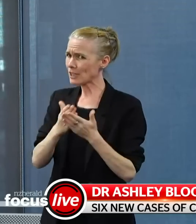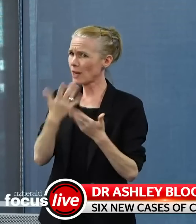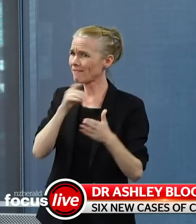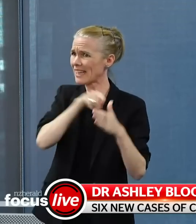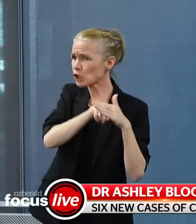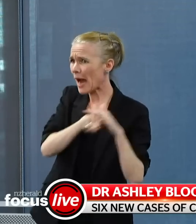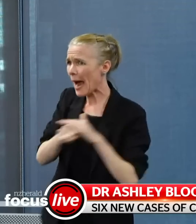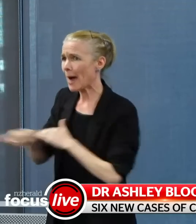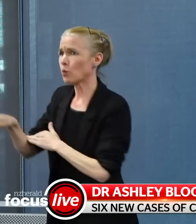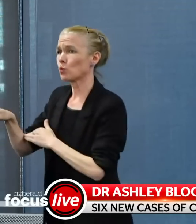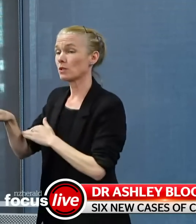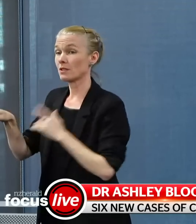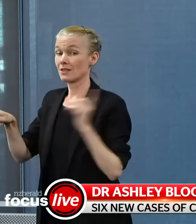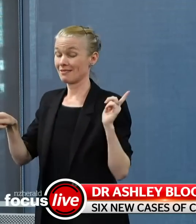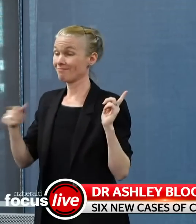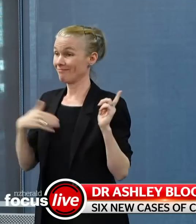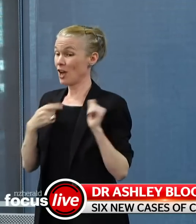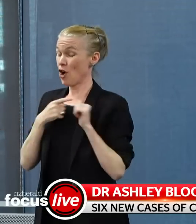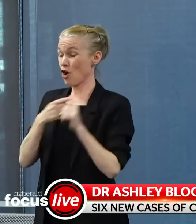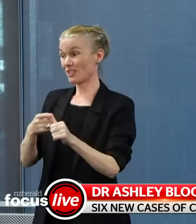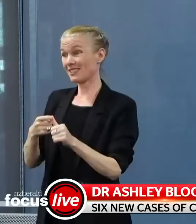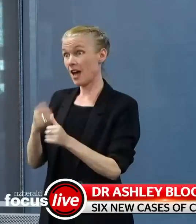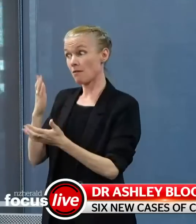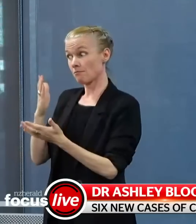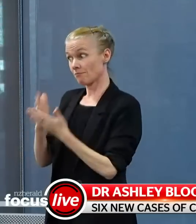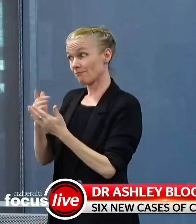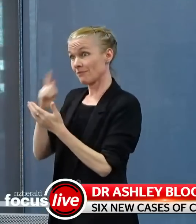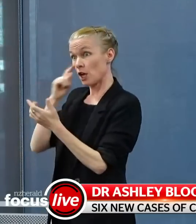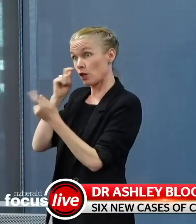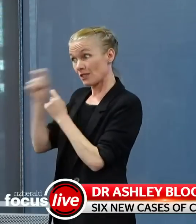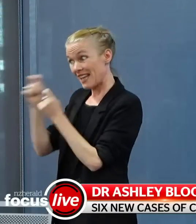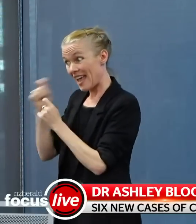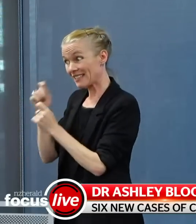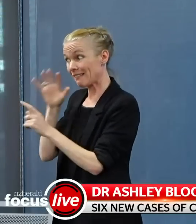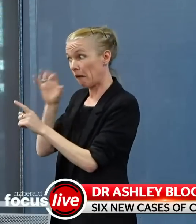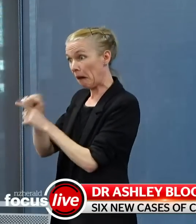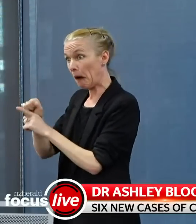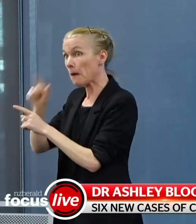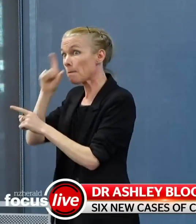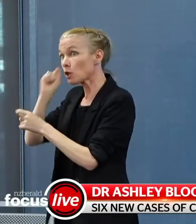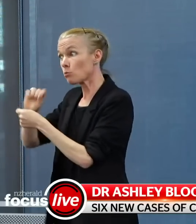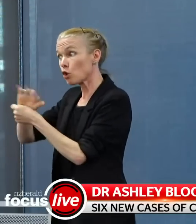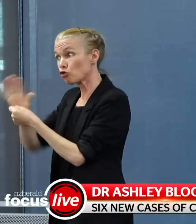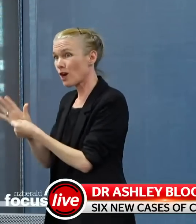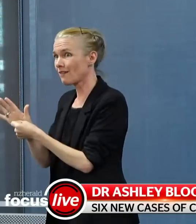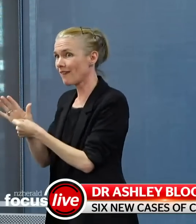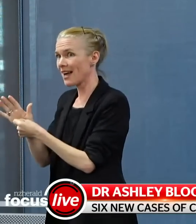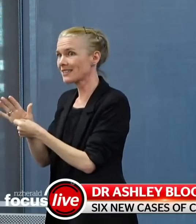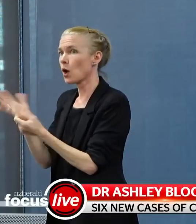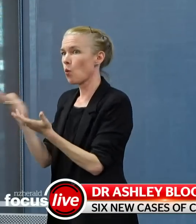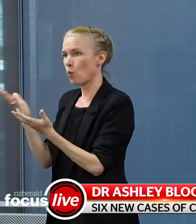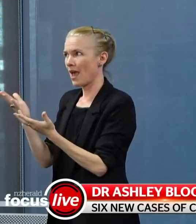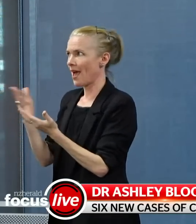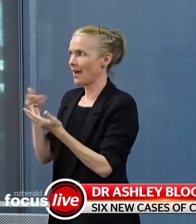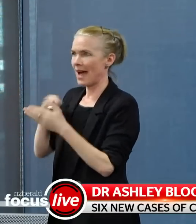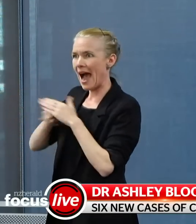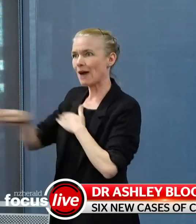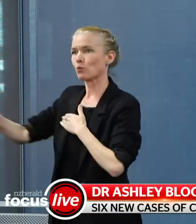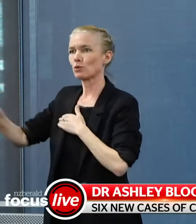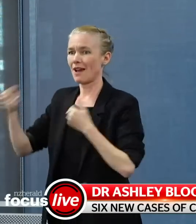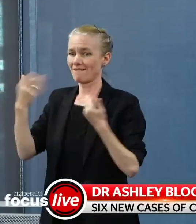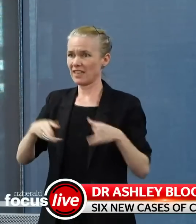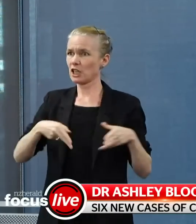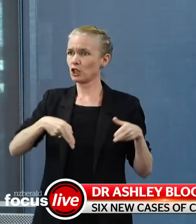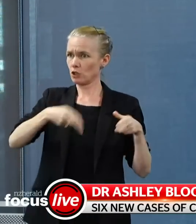indeed from a test done I think at a CBAC, and so it was after he had finished his 14 days managed isolation and returned the two negative tests.